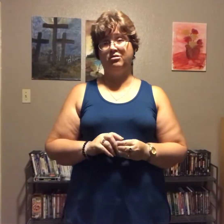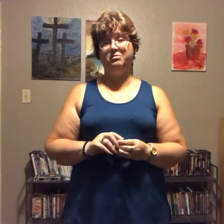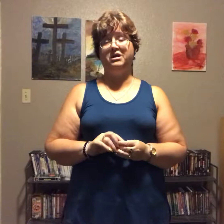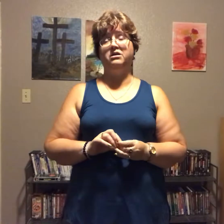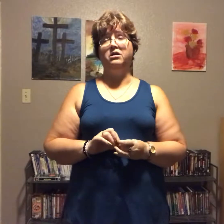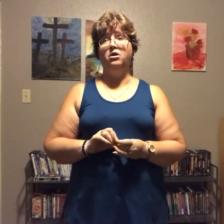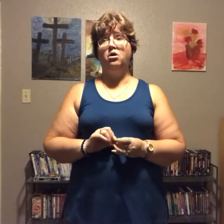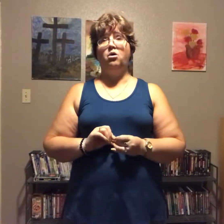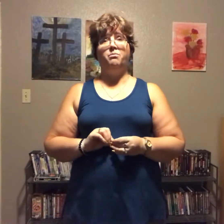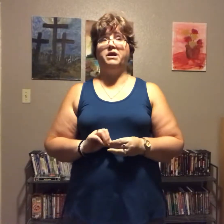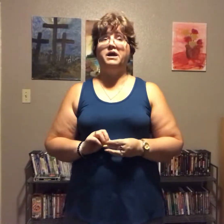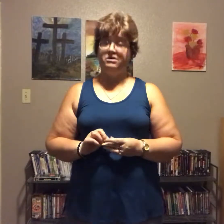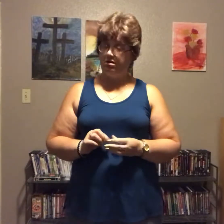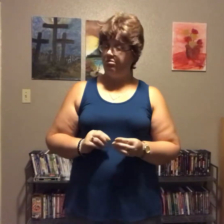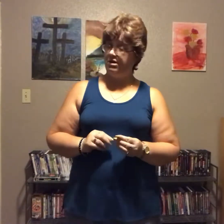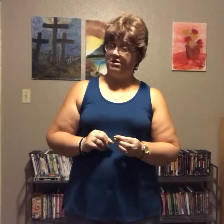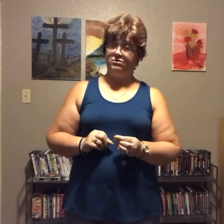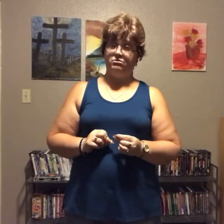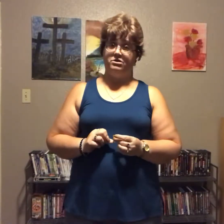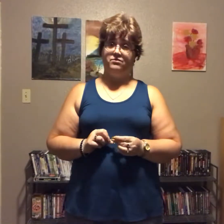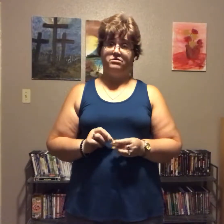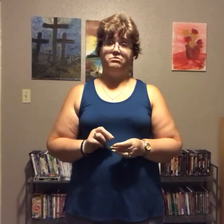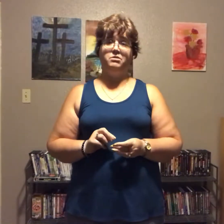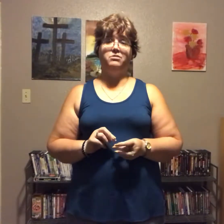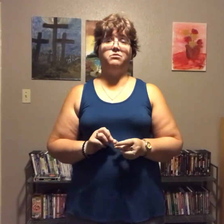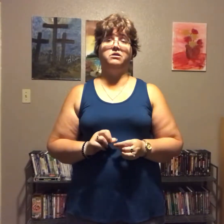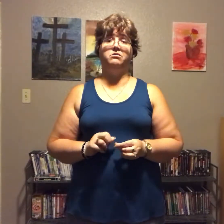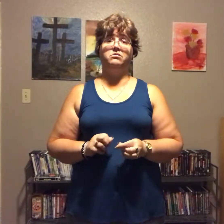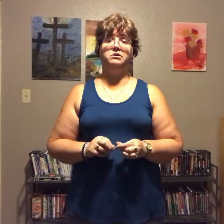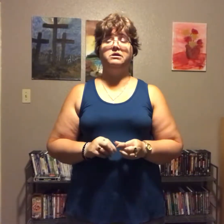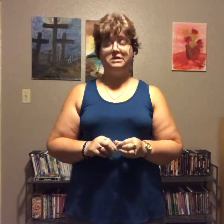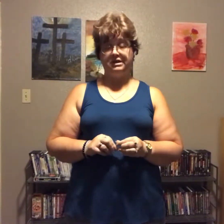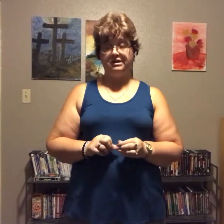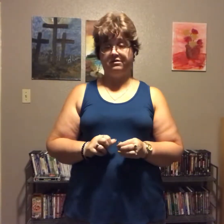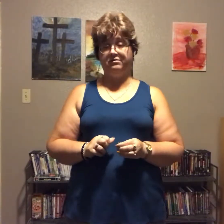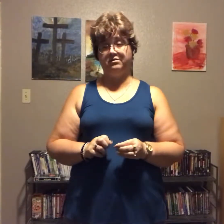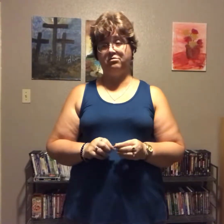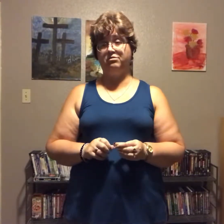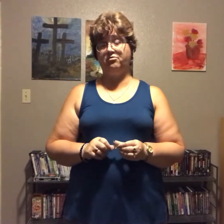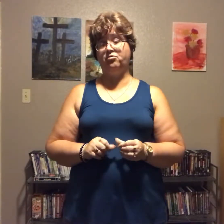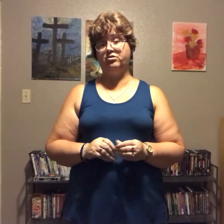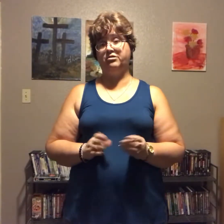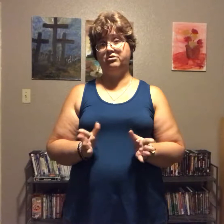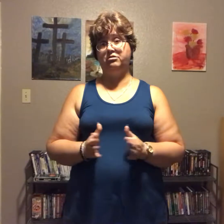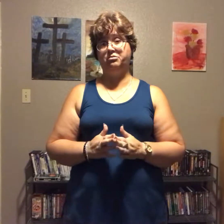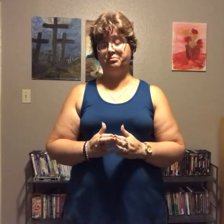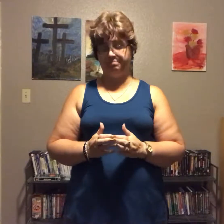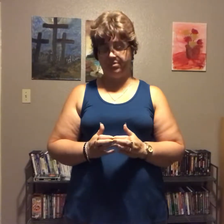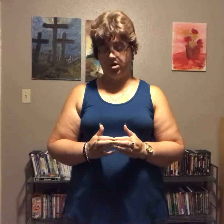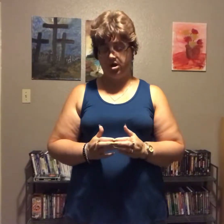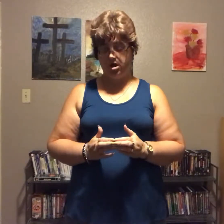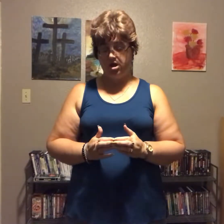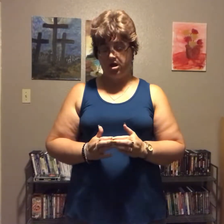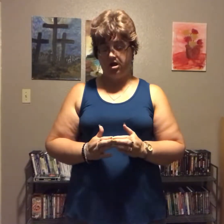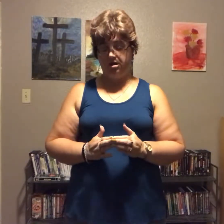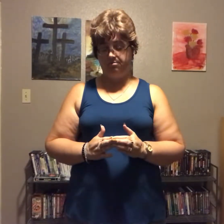hurt me but I know that every one of you is mean well and so therefore you know and